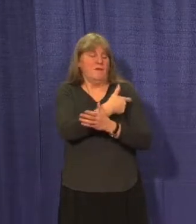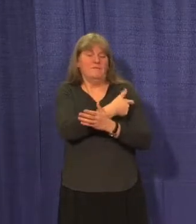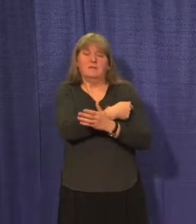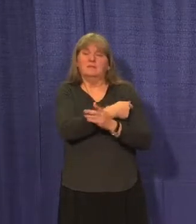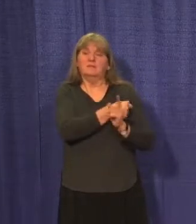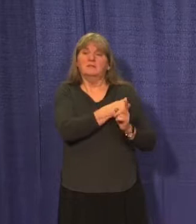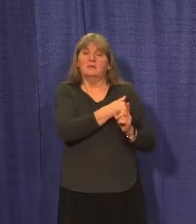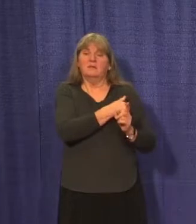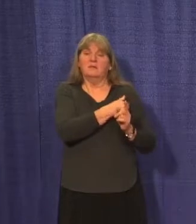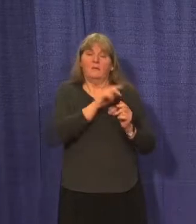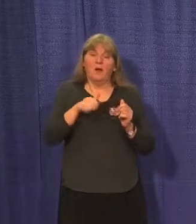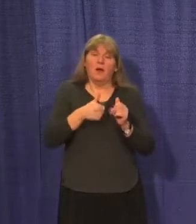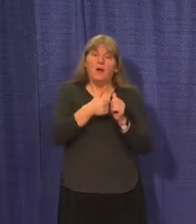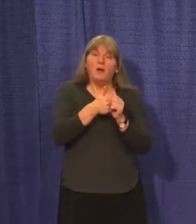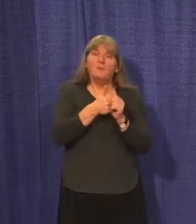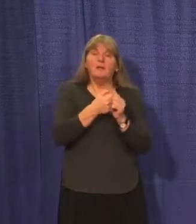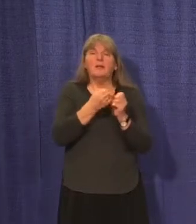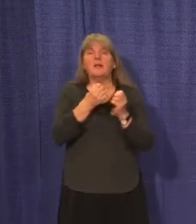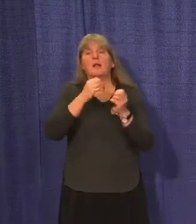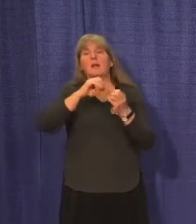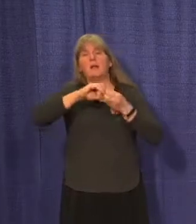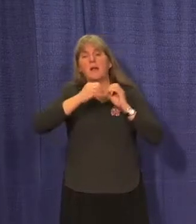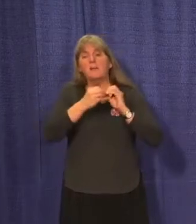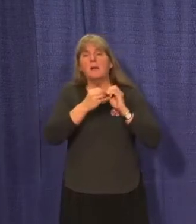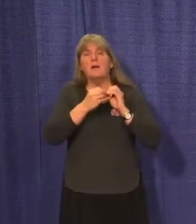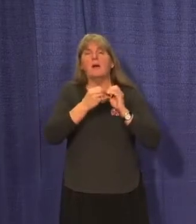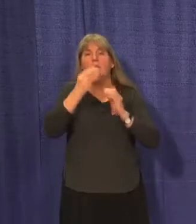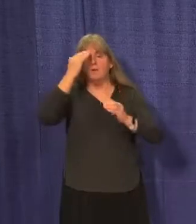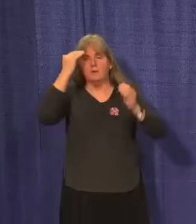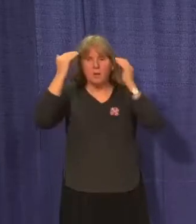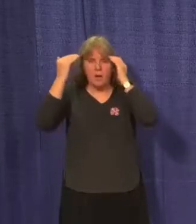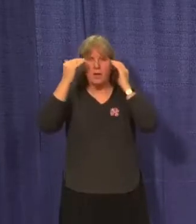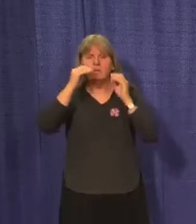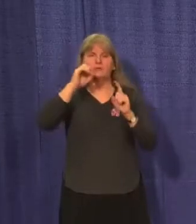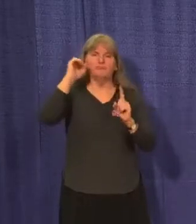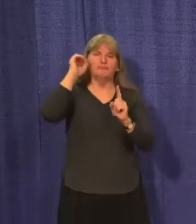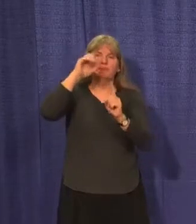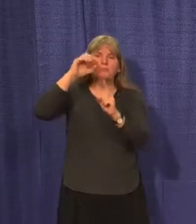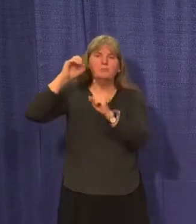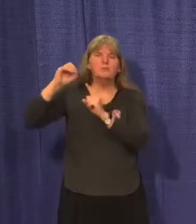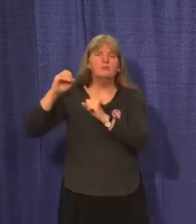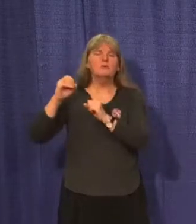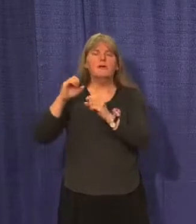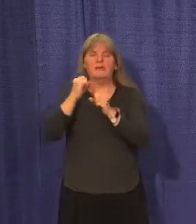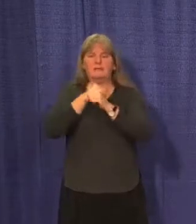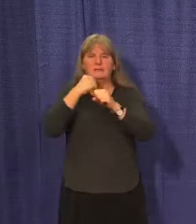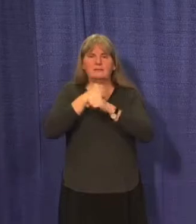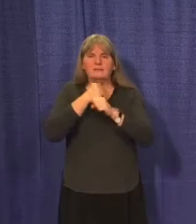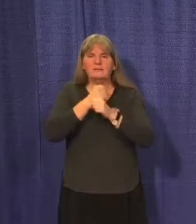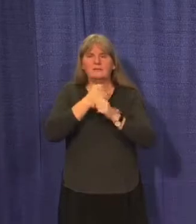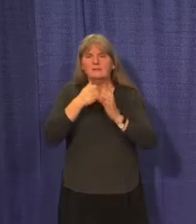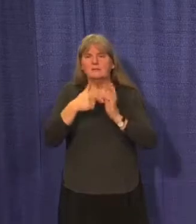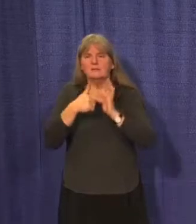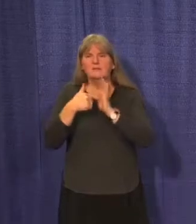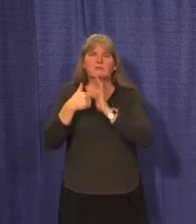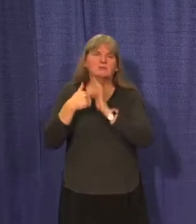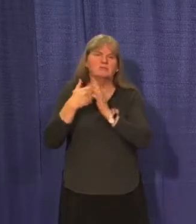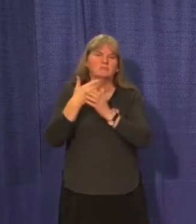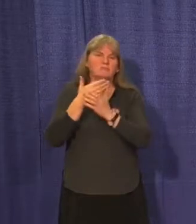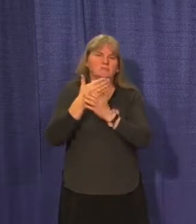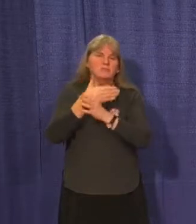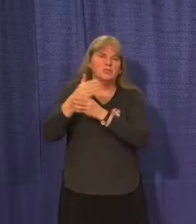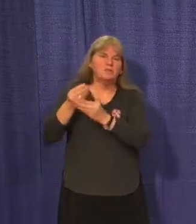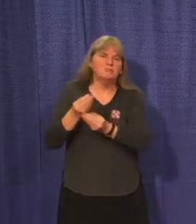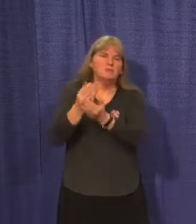vaccine uptake, vaccine knowledge, and any statistics that we can share around that as we have